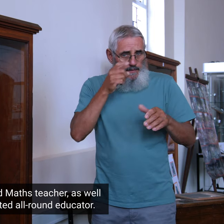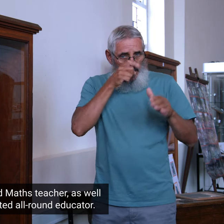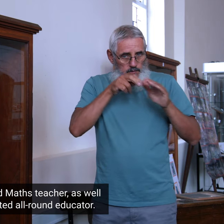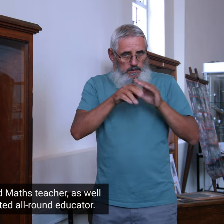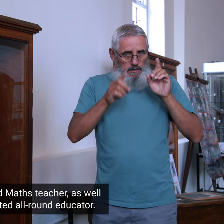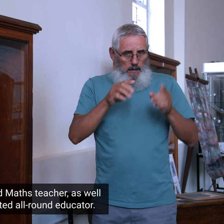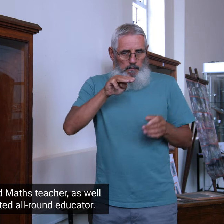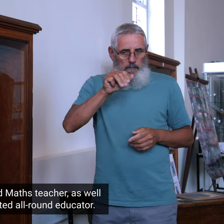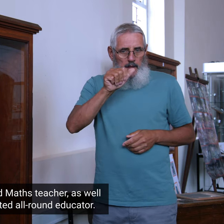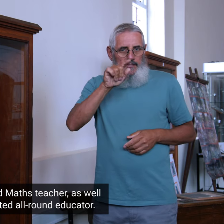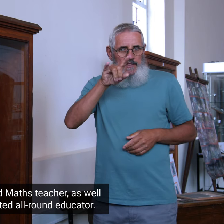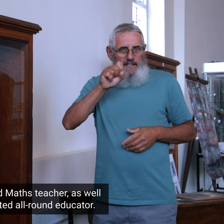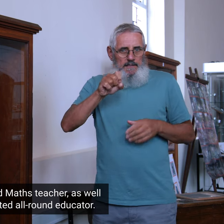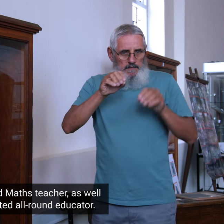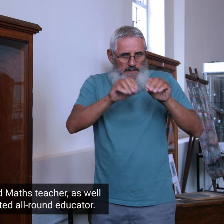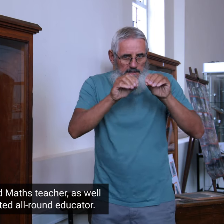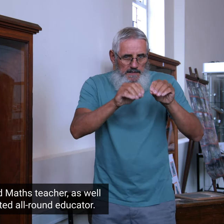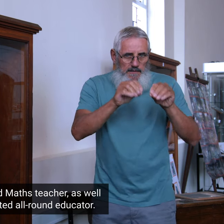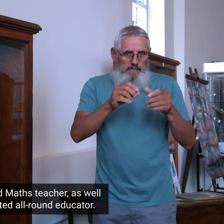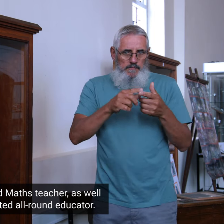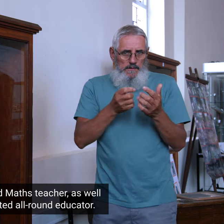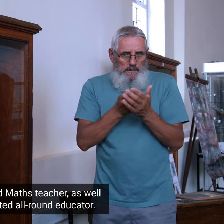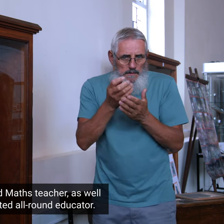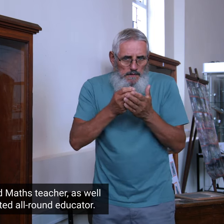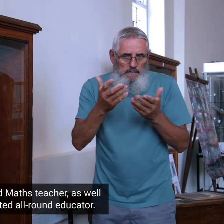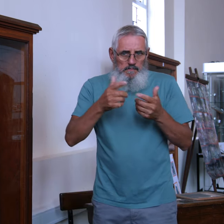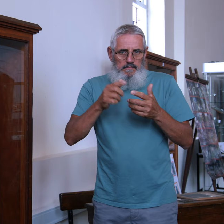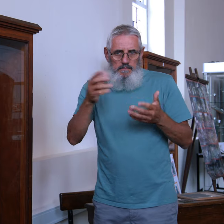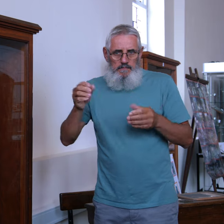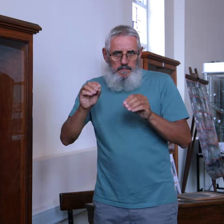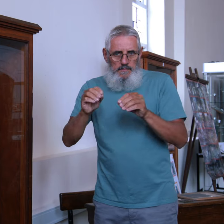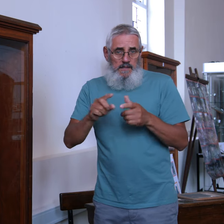He was an English and maths teacher, as well as religion, and a gifted, all-round educator. sides and900.